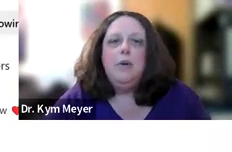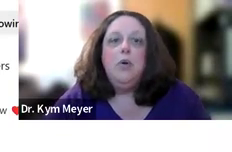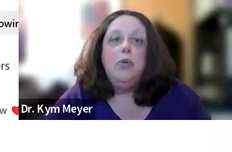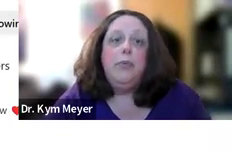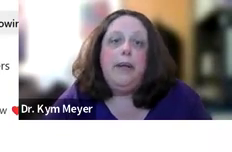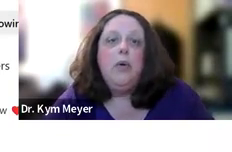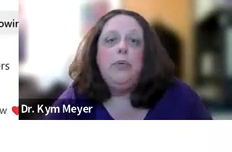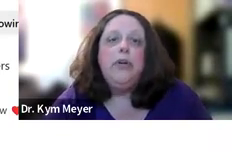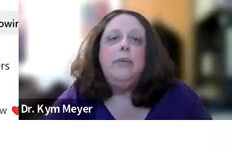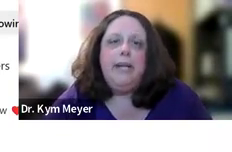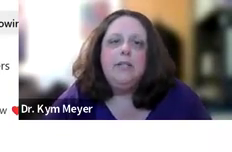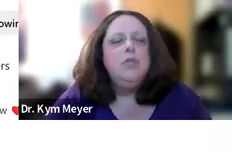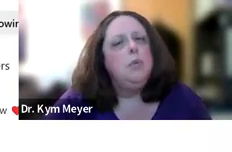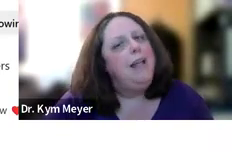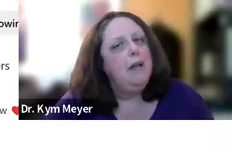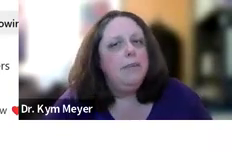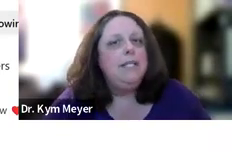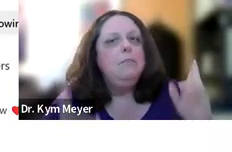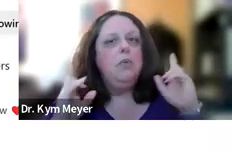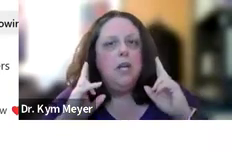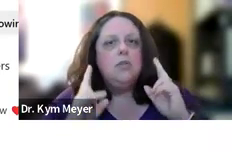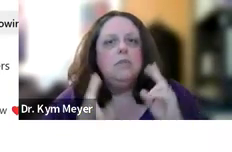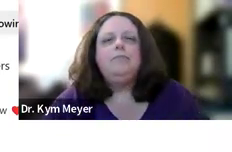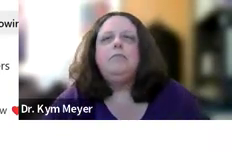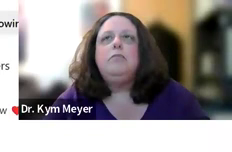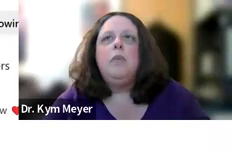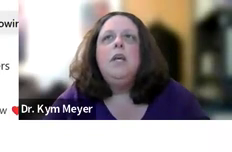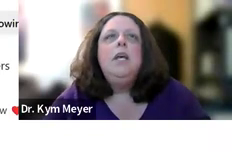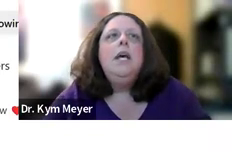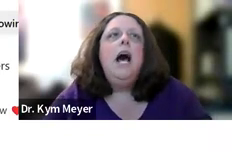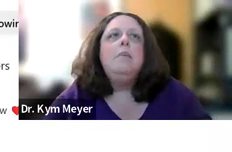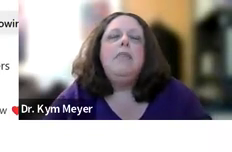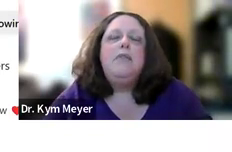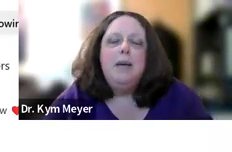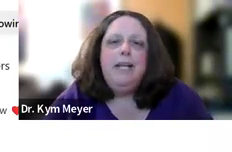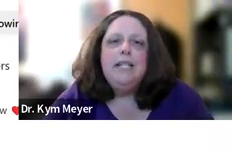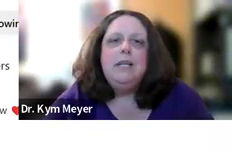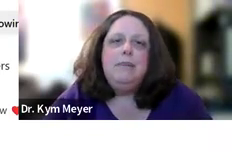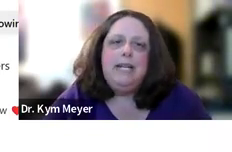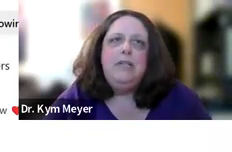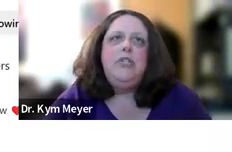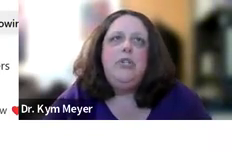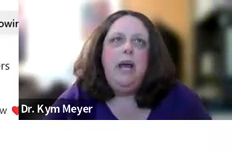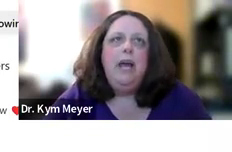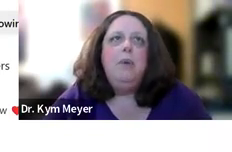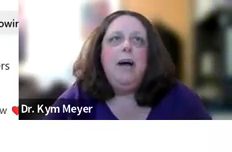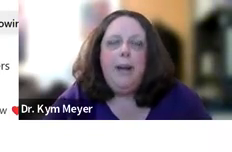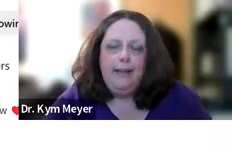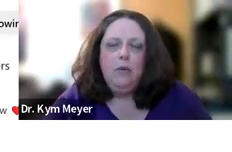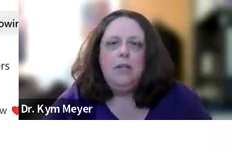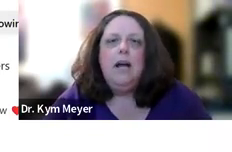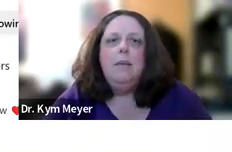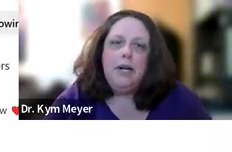has bilateral cochlear implants. So bilateral means in both ears. The family has committed to a